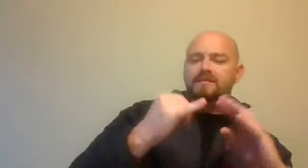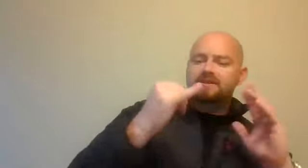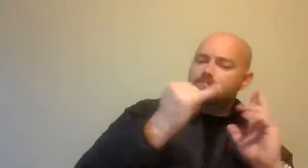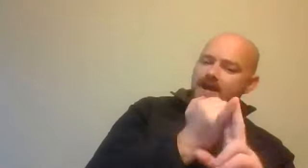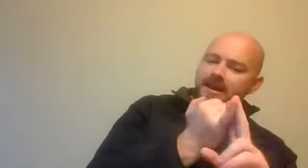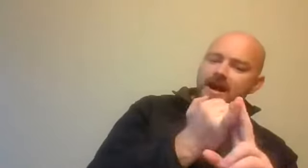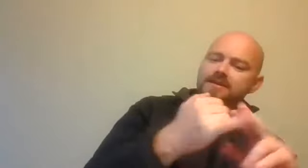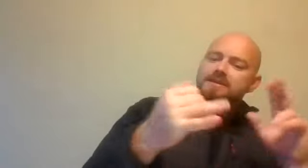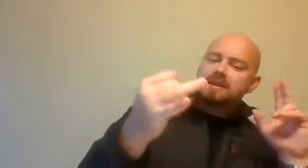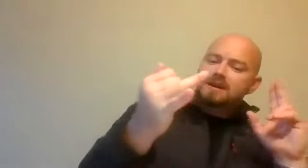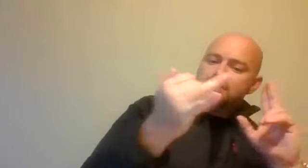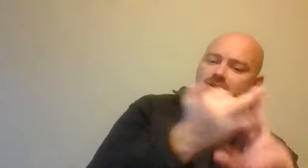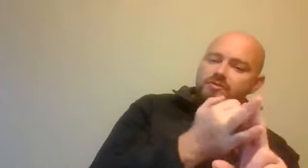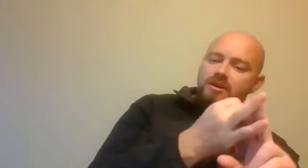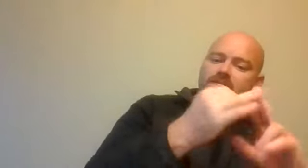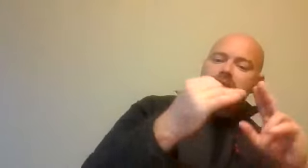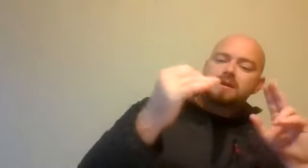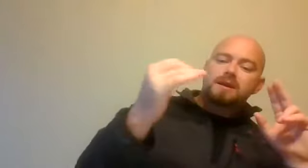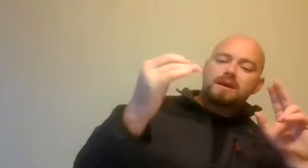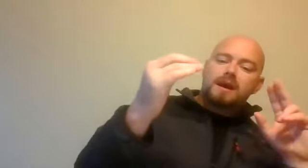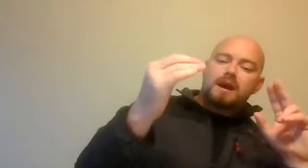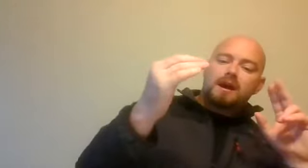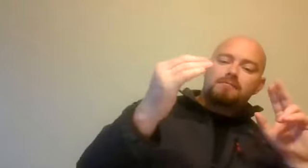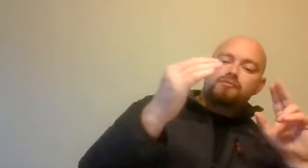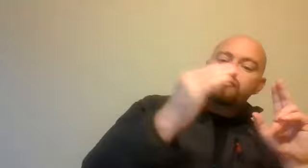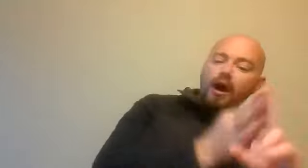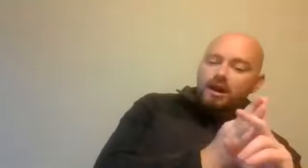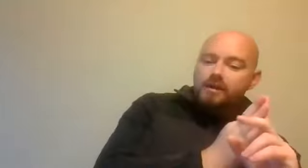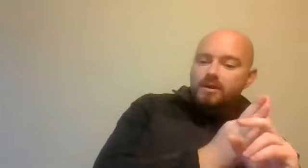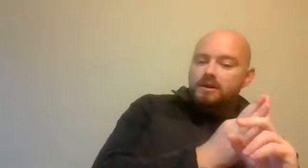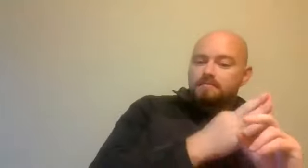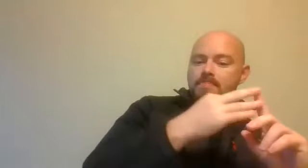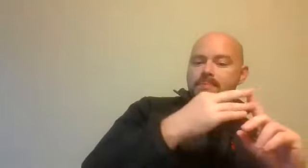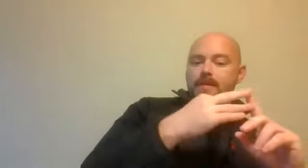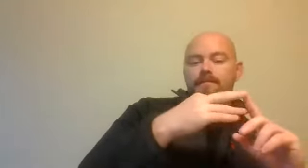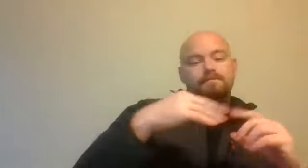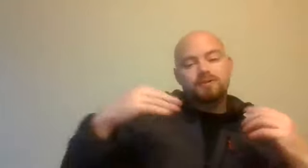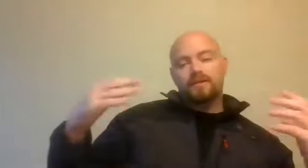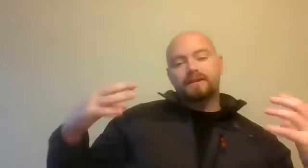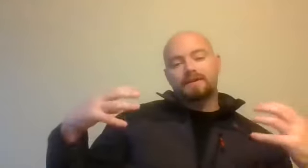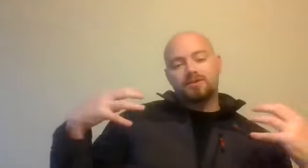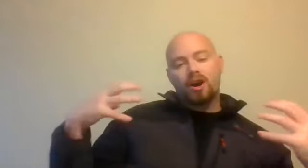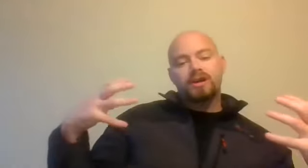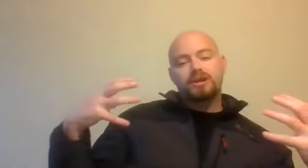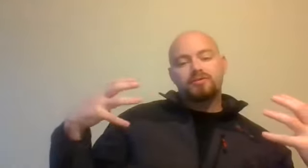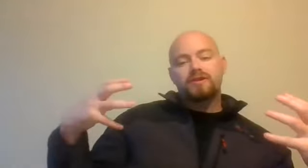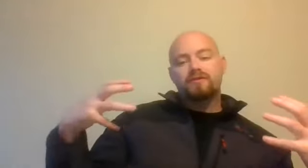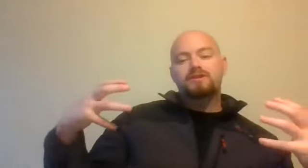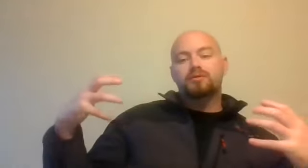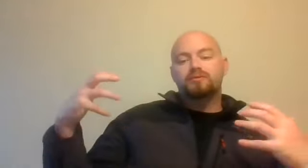activities, martial arts, stuba diving, rock climbing, stuff like that. There's a high degree of risk, but